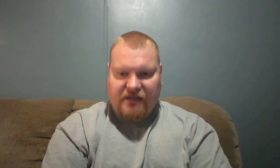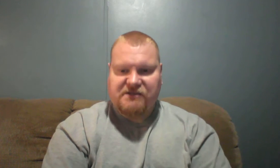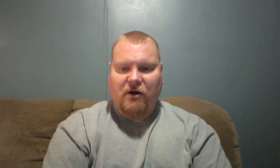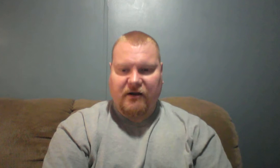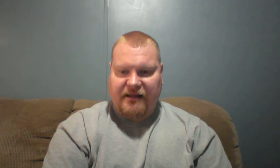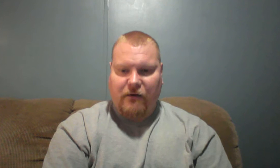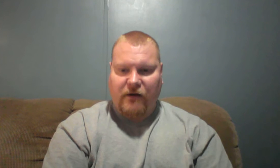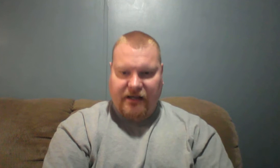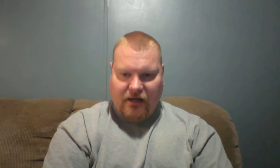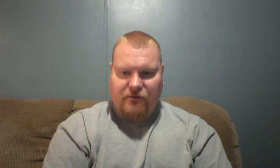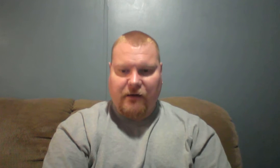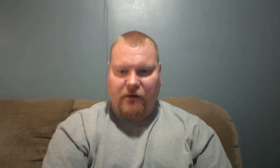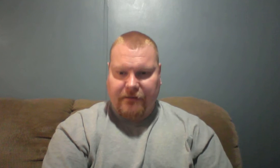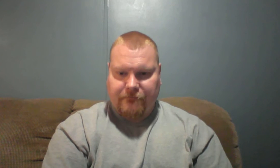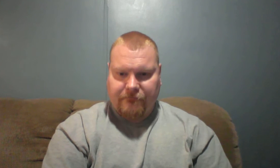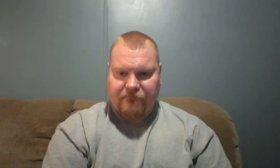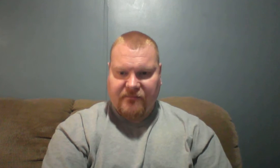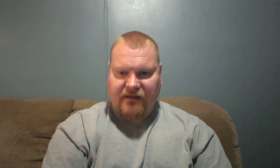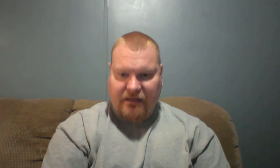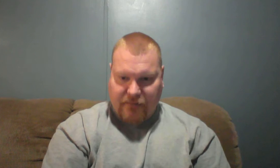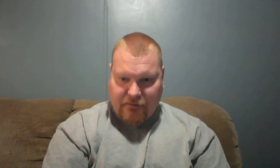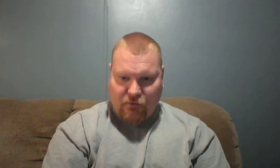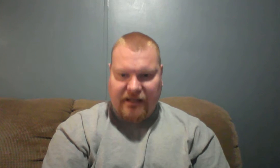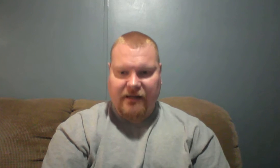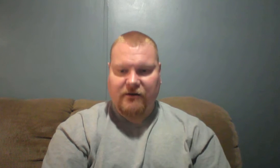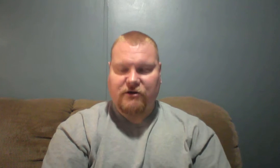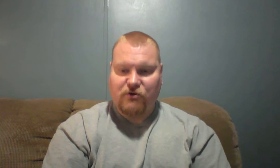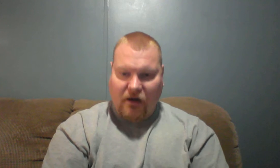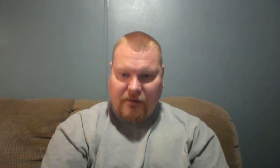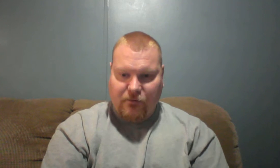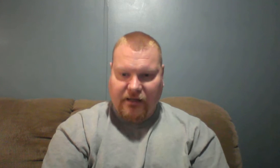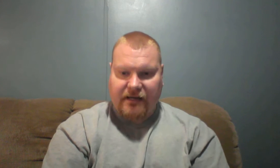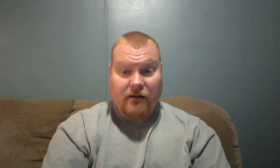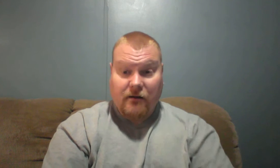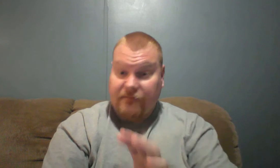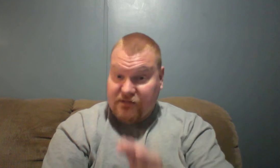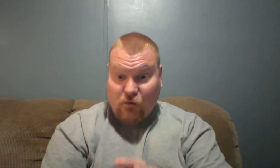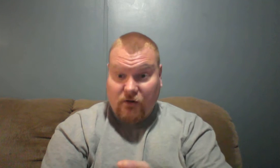started that way and go that way, get people in, to draw people in, that's wonderful.